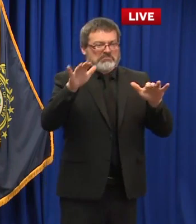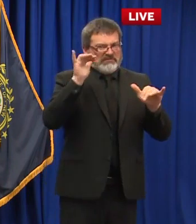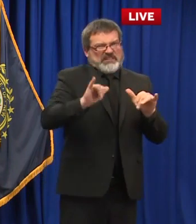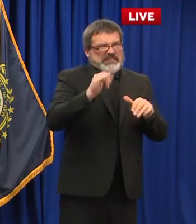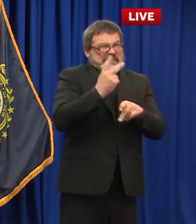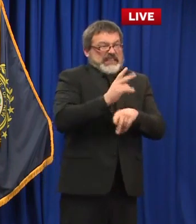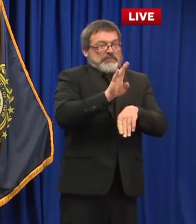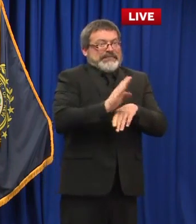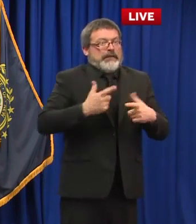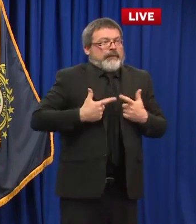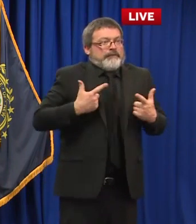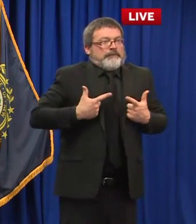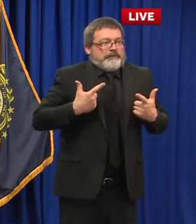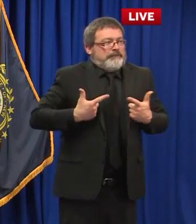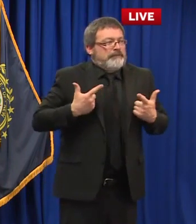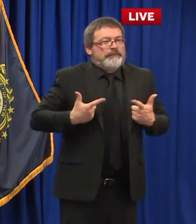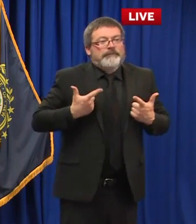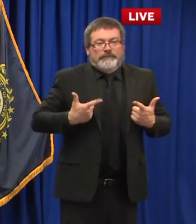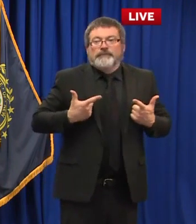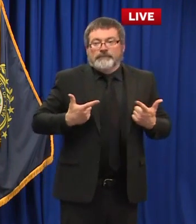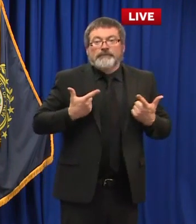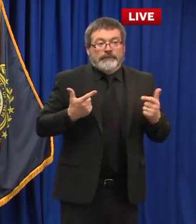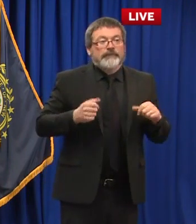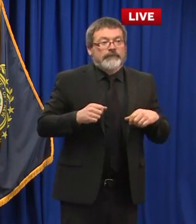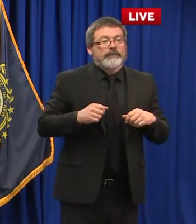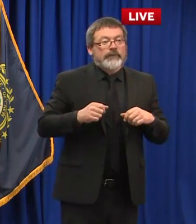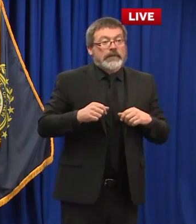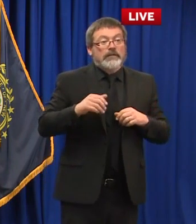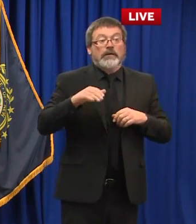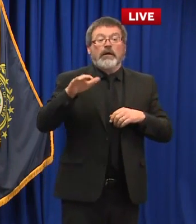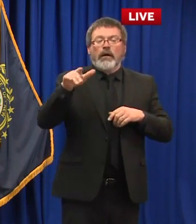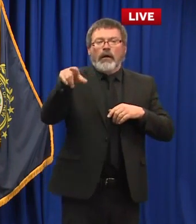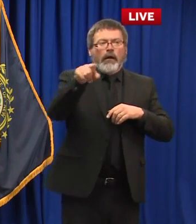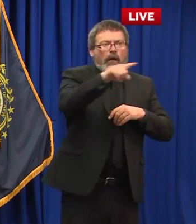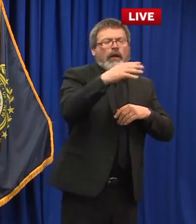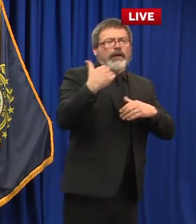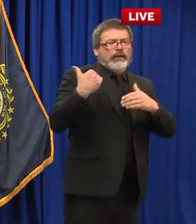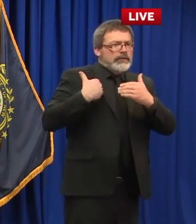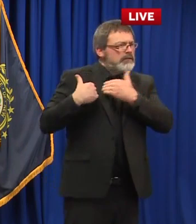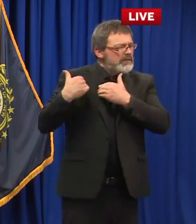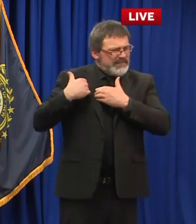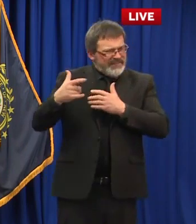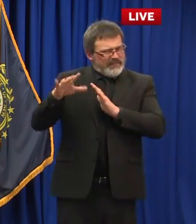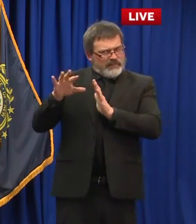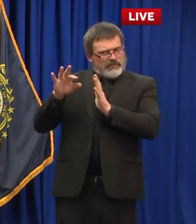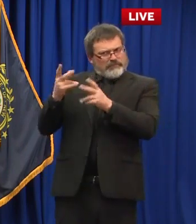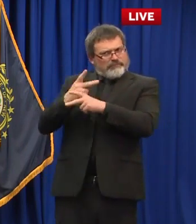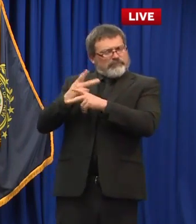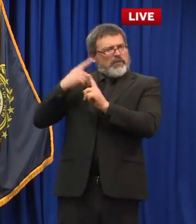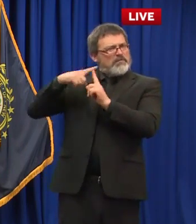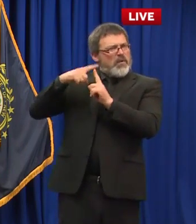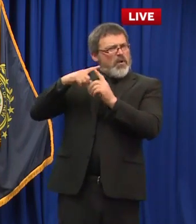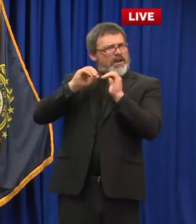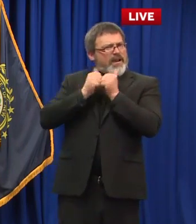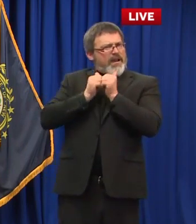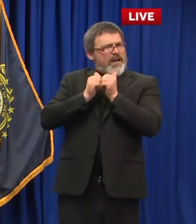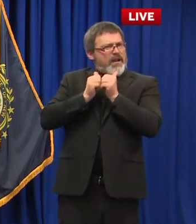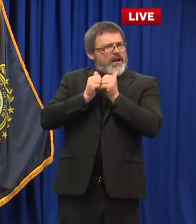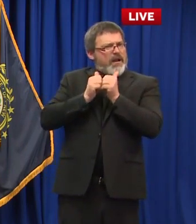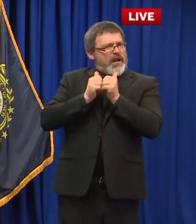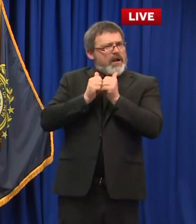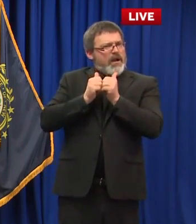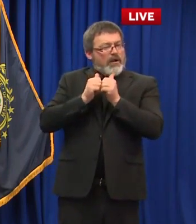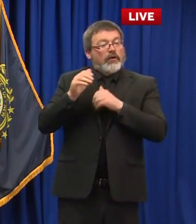sure. Some folks are asking about the formula formula is actually very, very simple. We look at the revenues you had last year